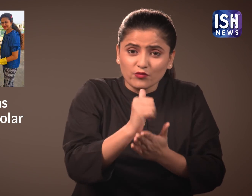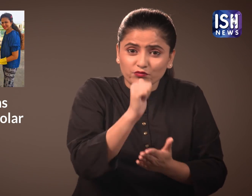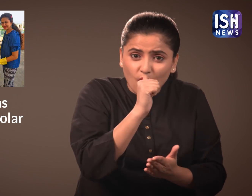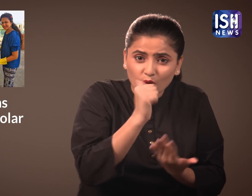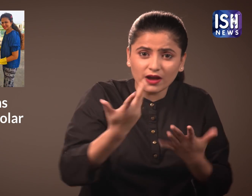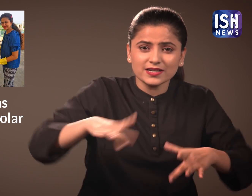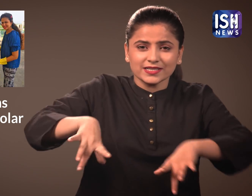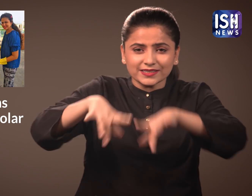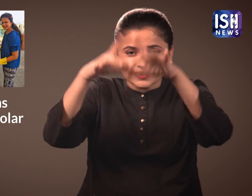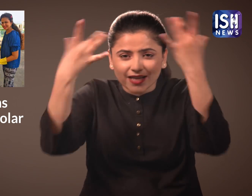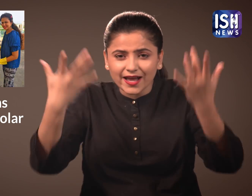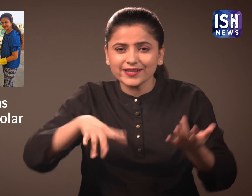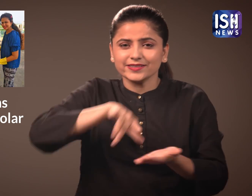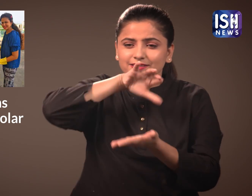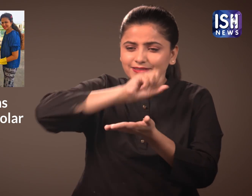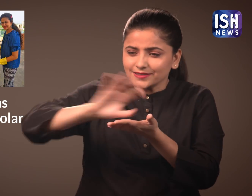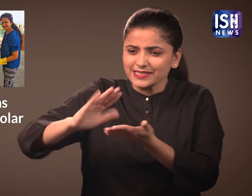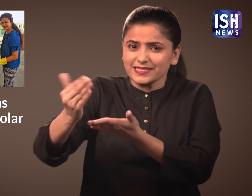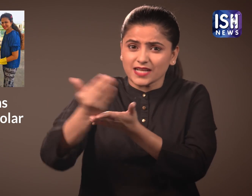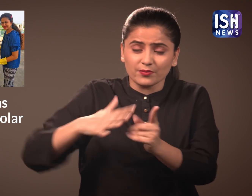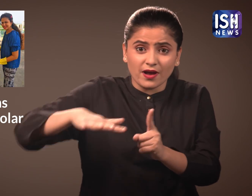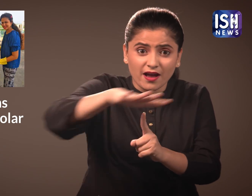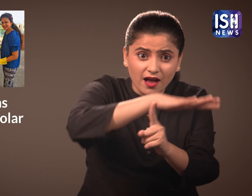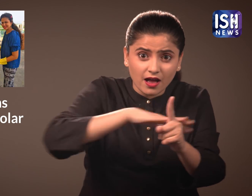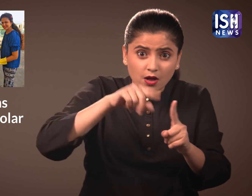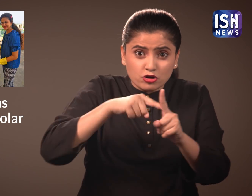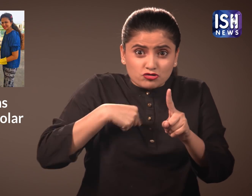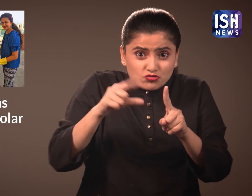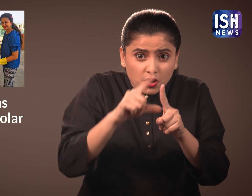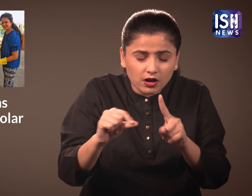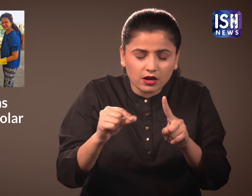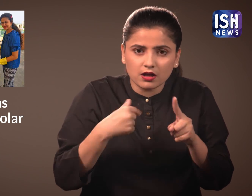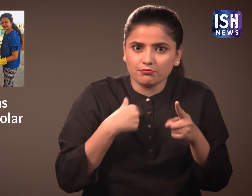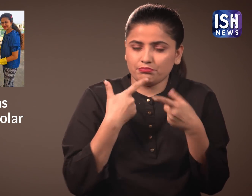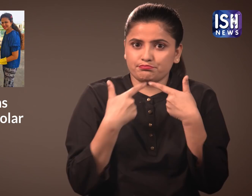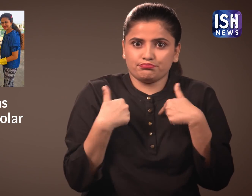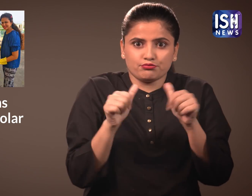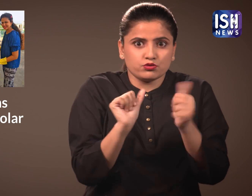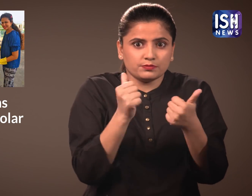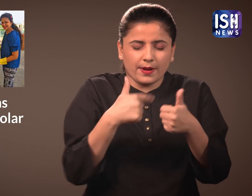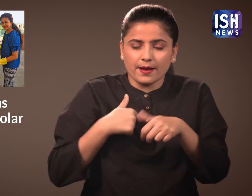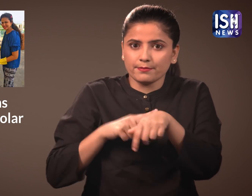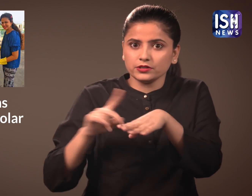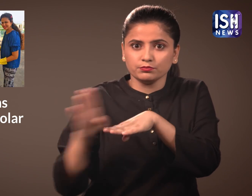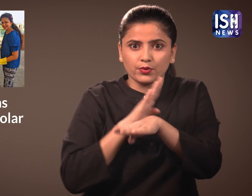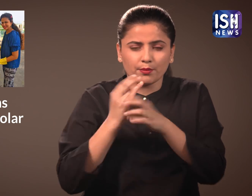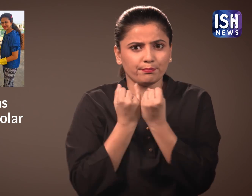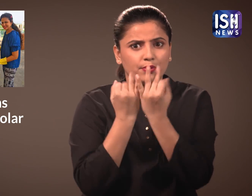eco-friendly because they feel it's time consuming.